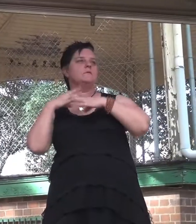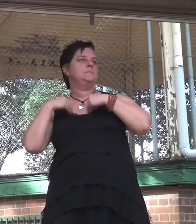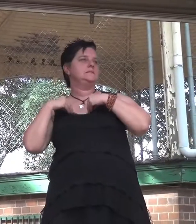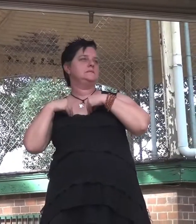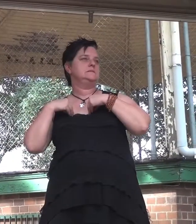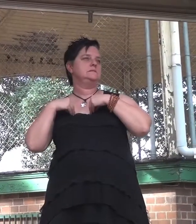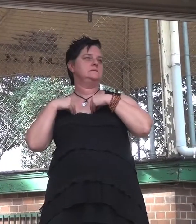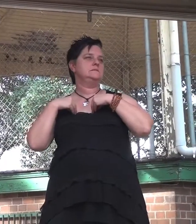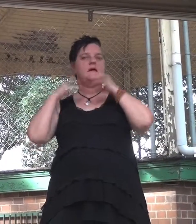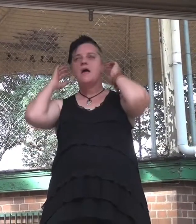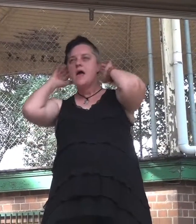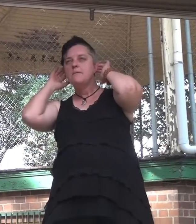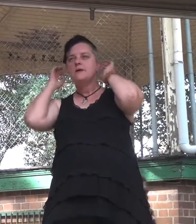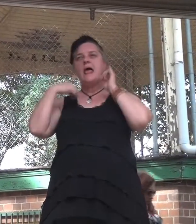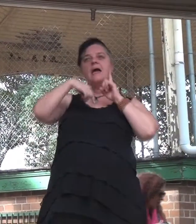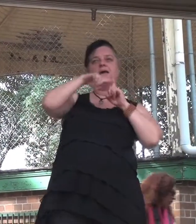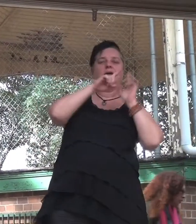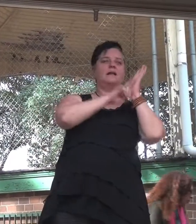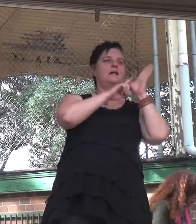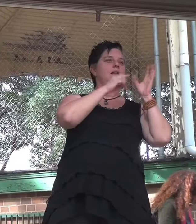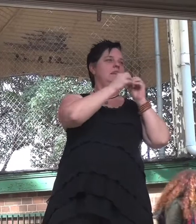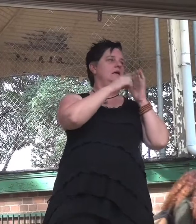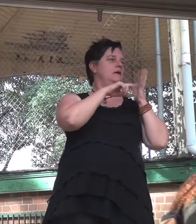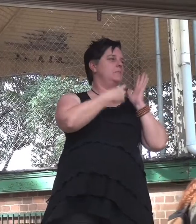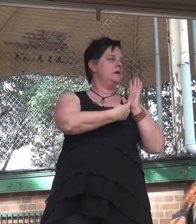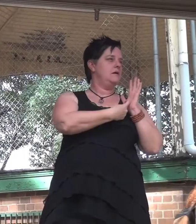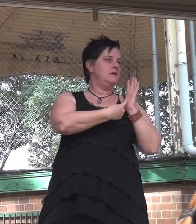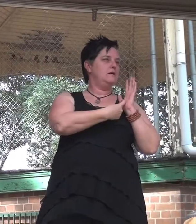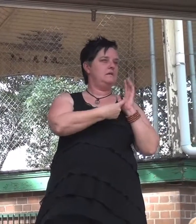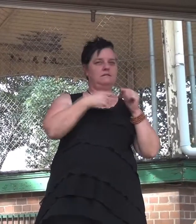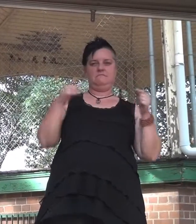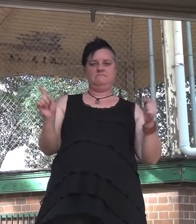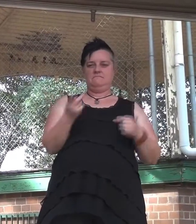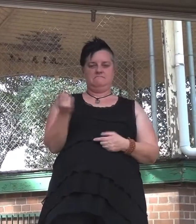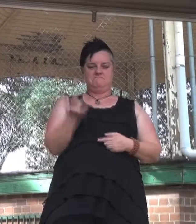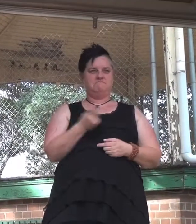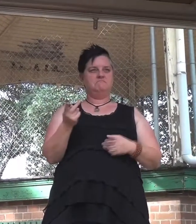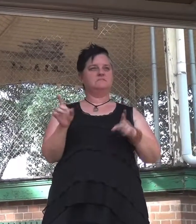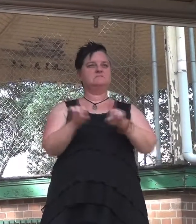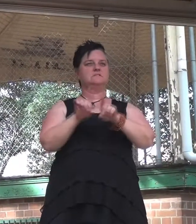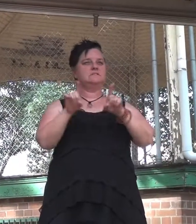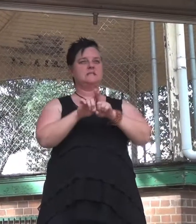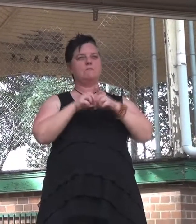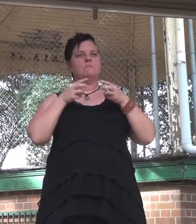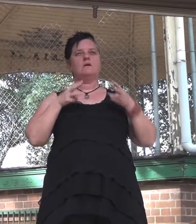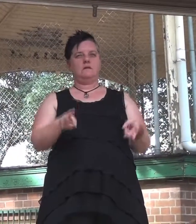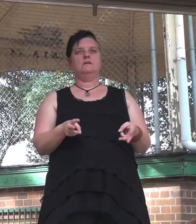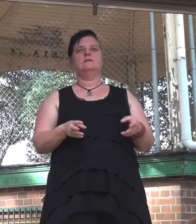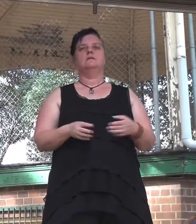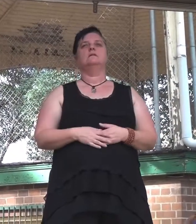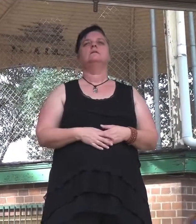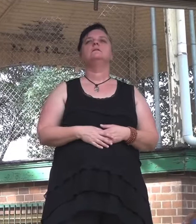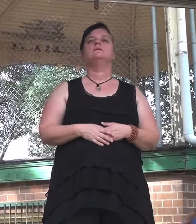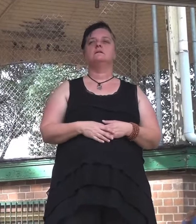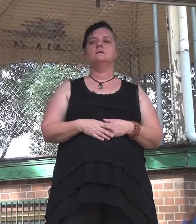values. This is not simply if the Labor Party came in tomorrow, the problems are solved. Do not forget what happened